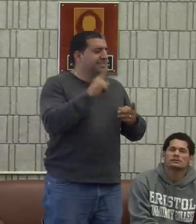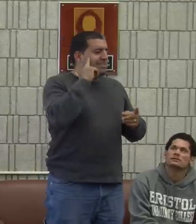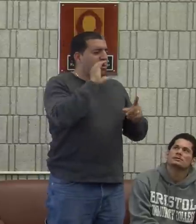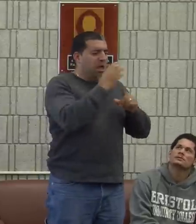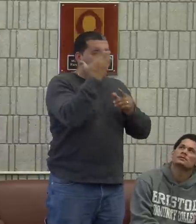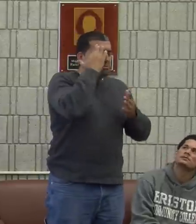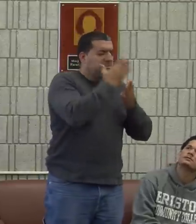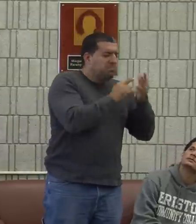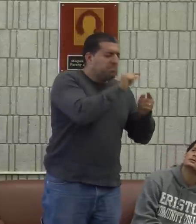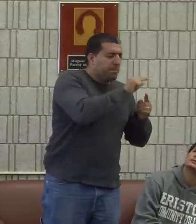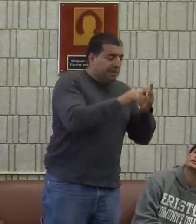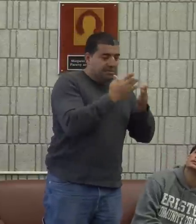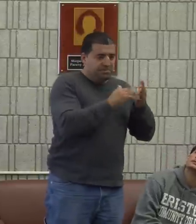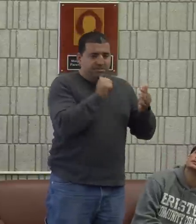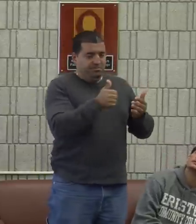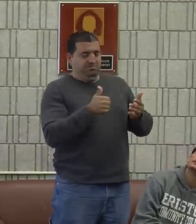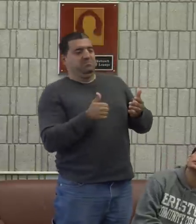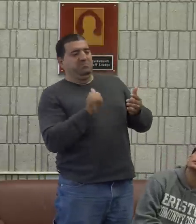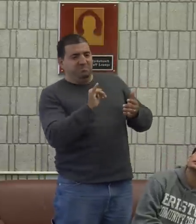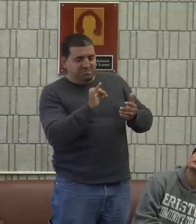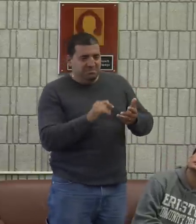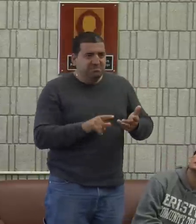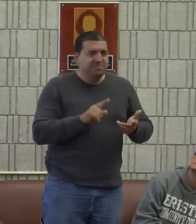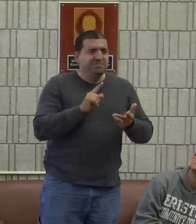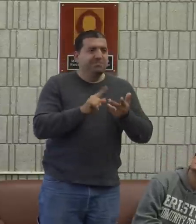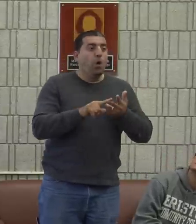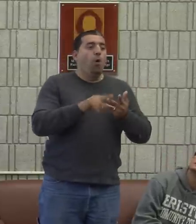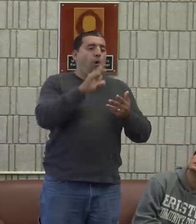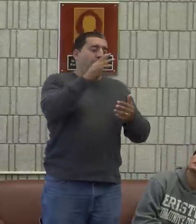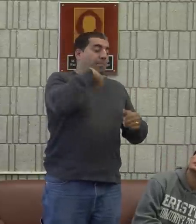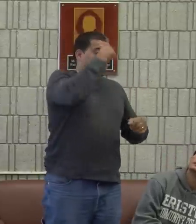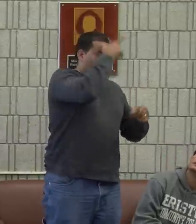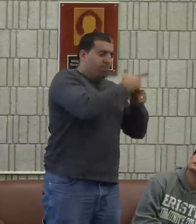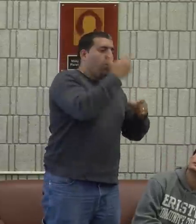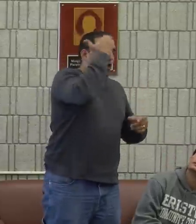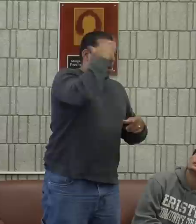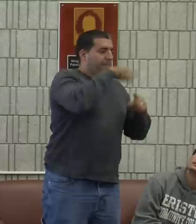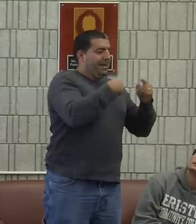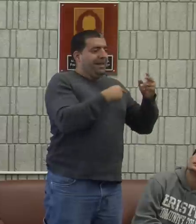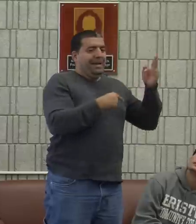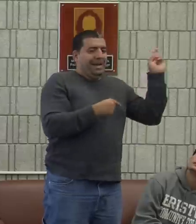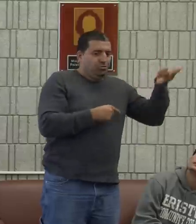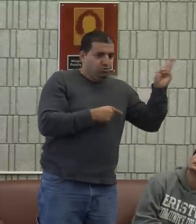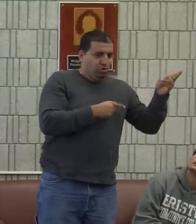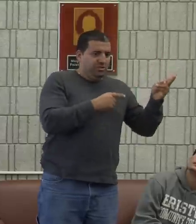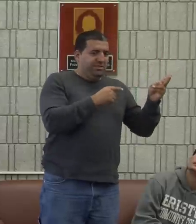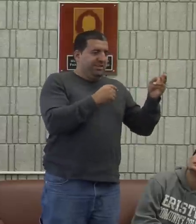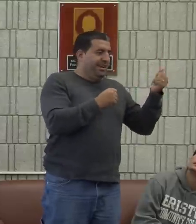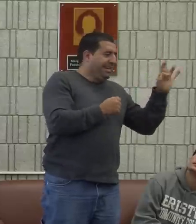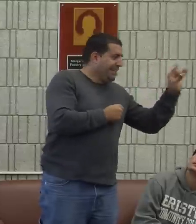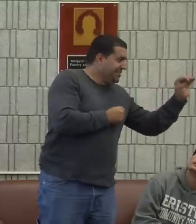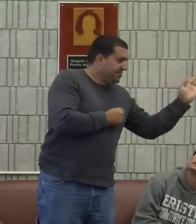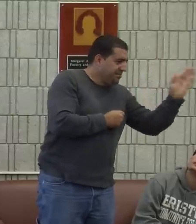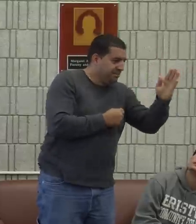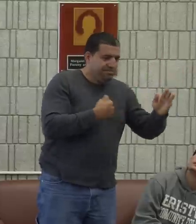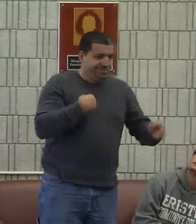learning to sign, they were using classifiers. So I just did learn a lot of different things about American Sign Language. So, like